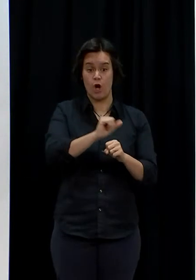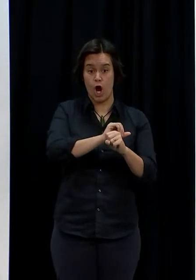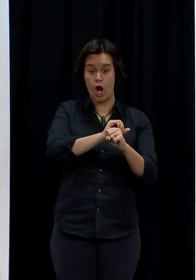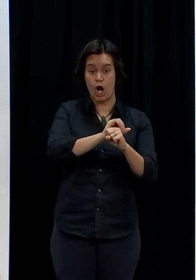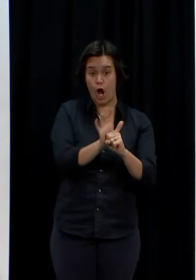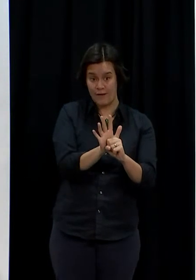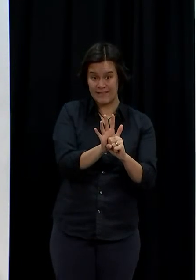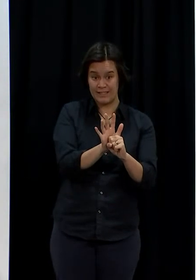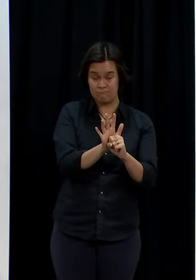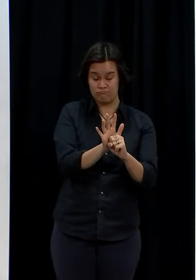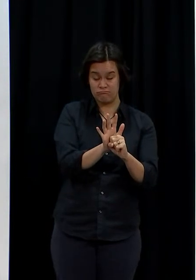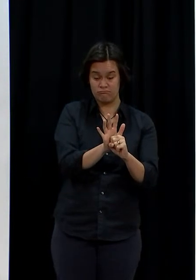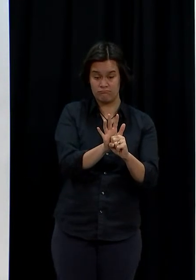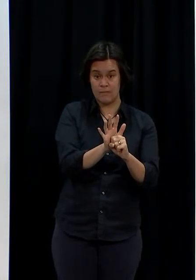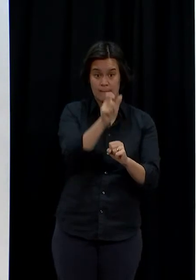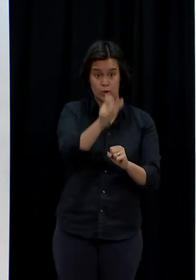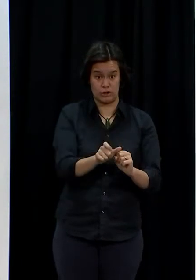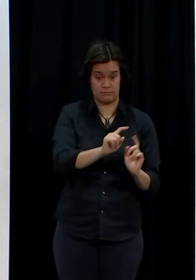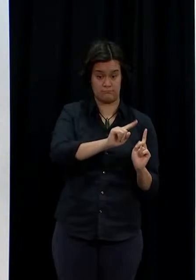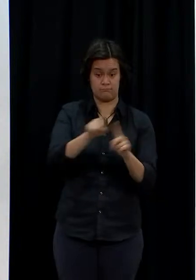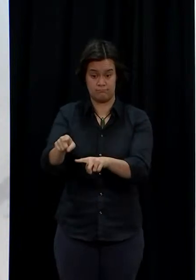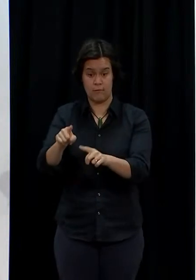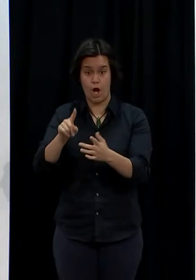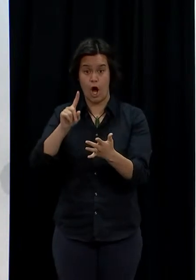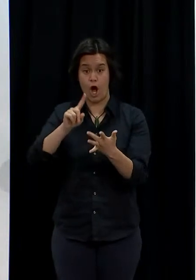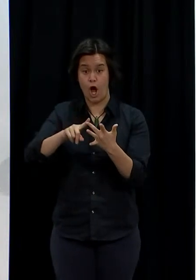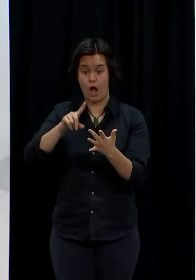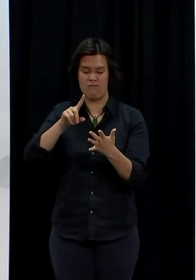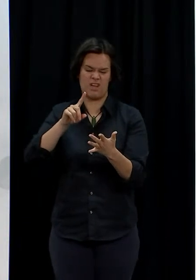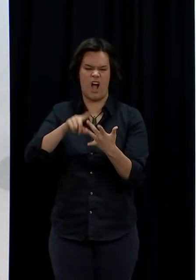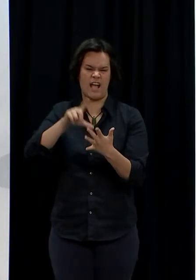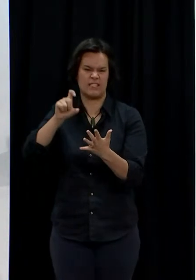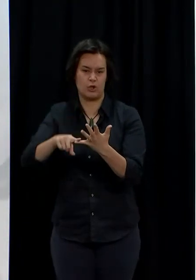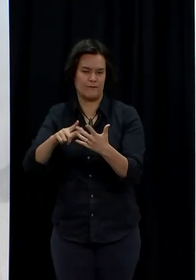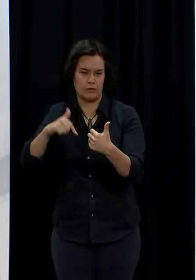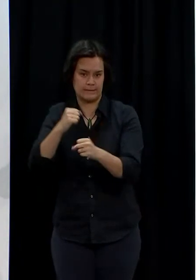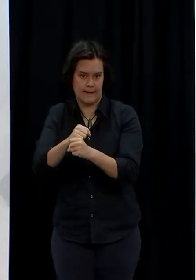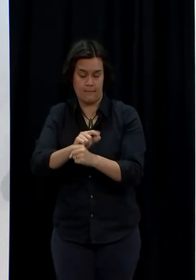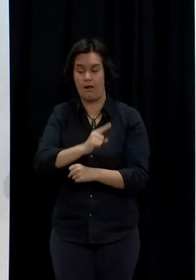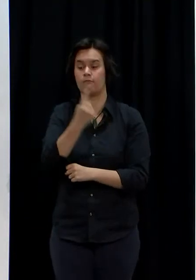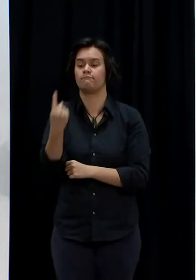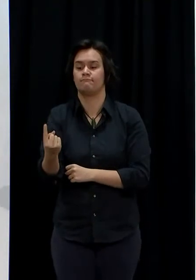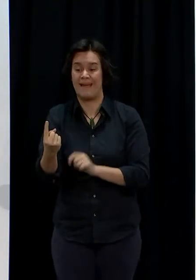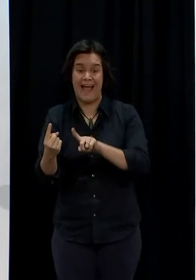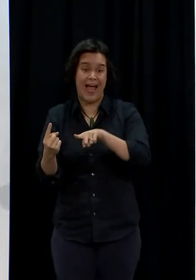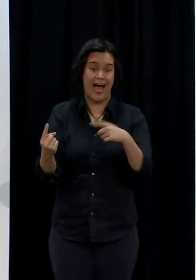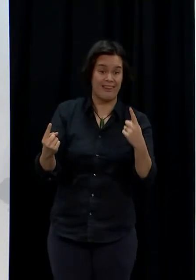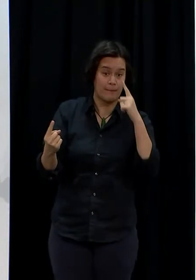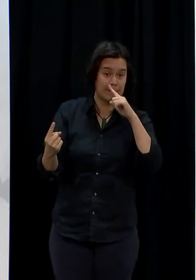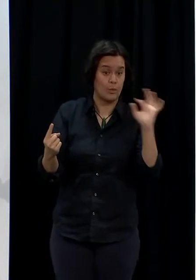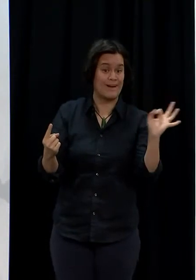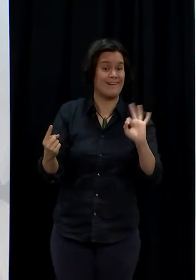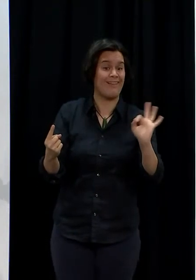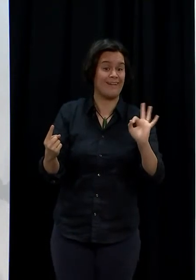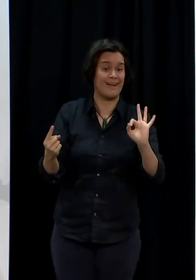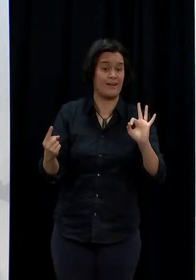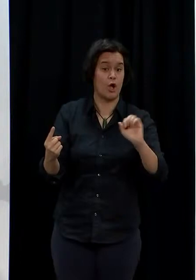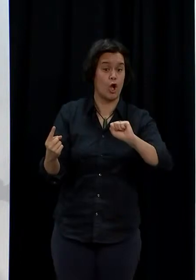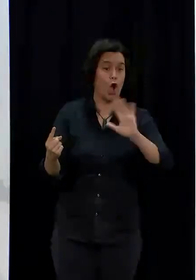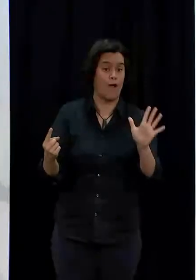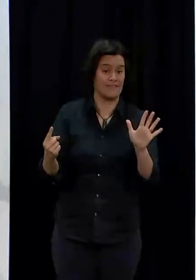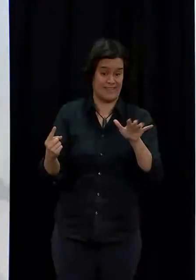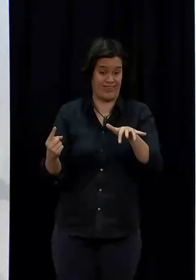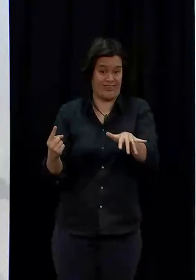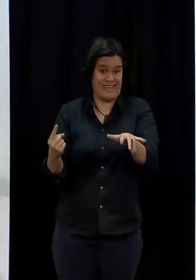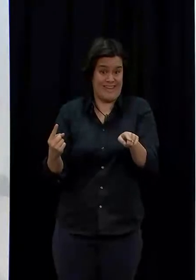are not COVID positive you want to make sure that you're not putting them at risk. When you move to a situation where you've got more patients